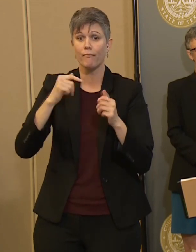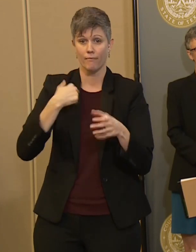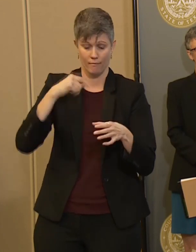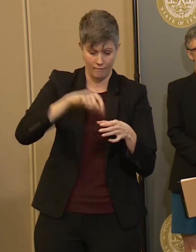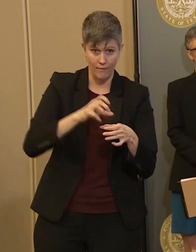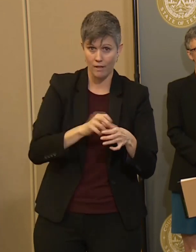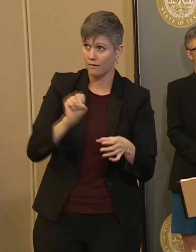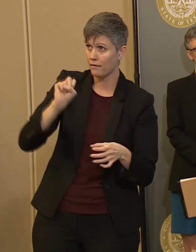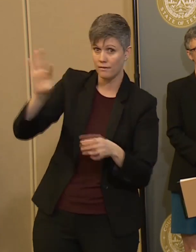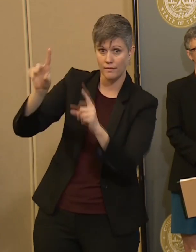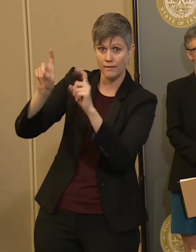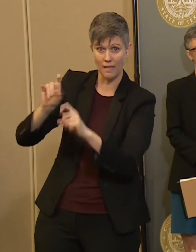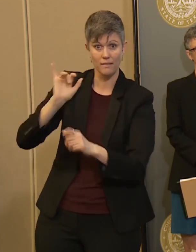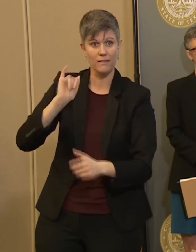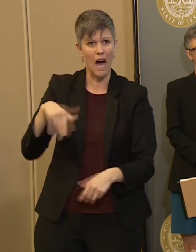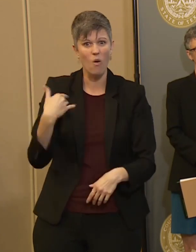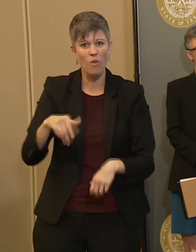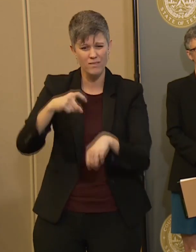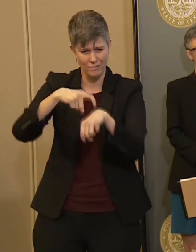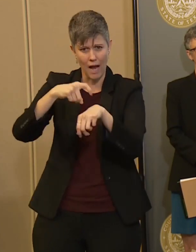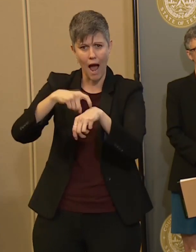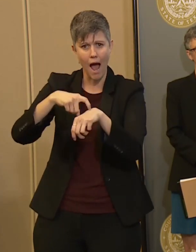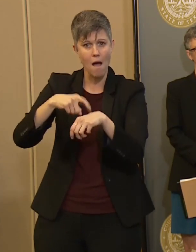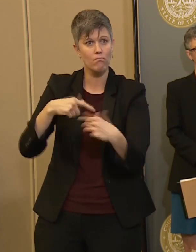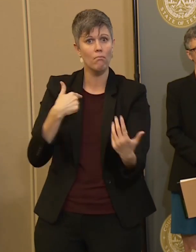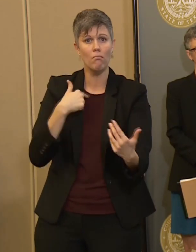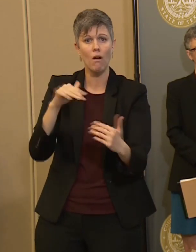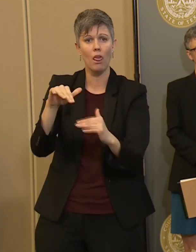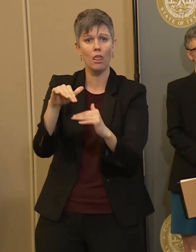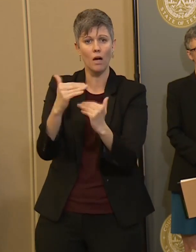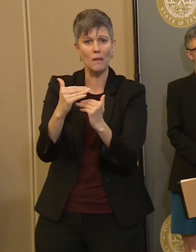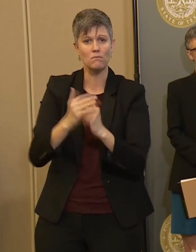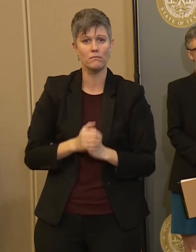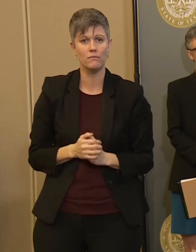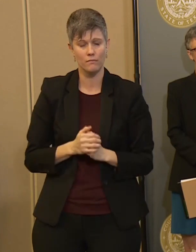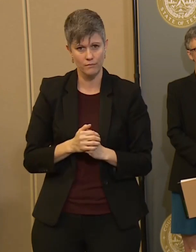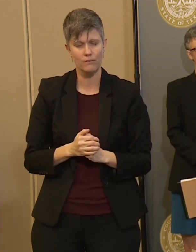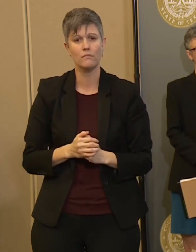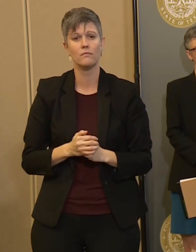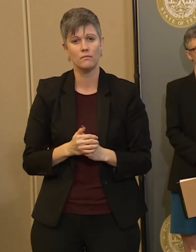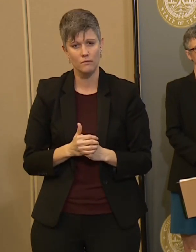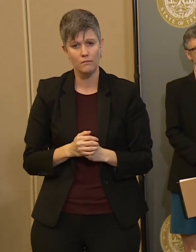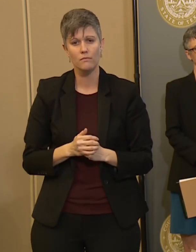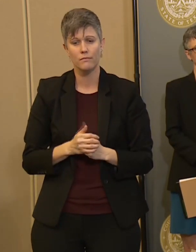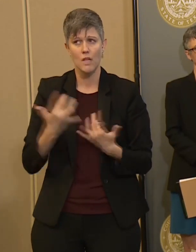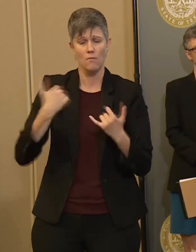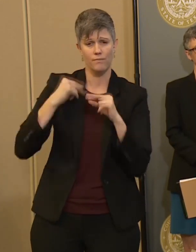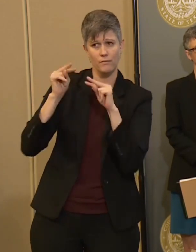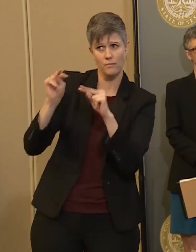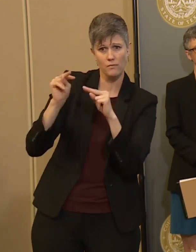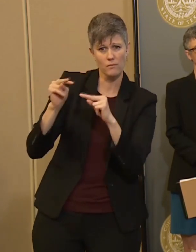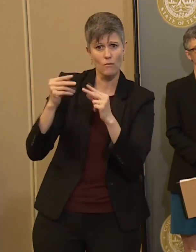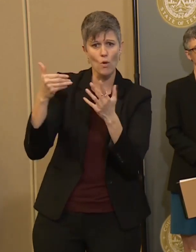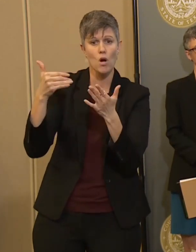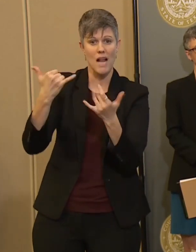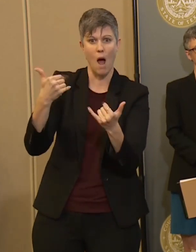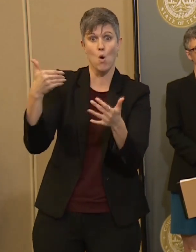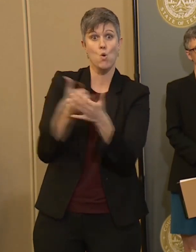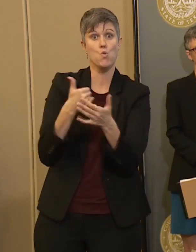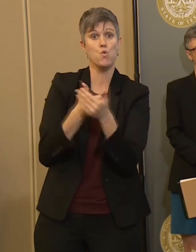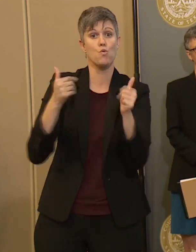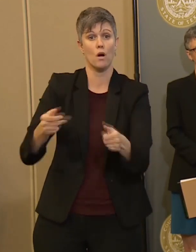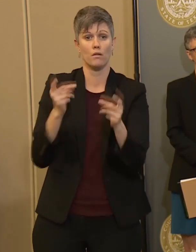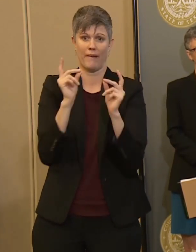necessary to submit those tests. We have seen a, approval of a rapid test over the weekend by the FTA